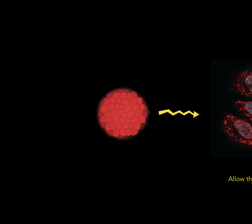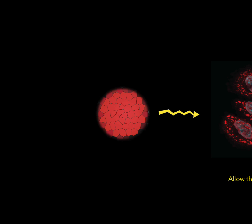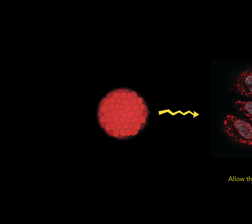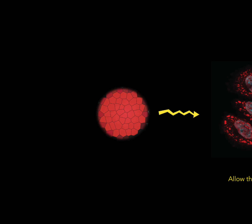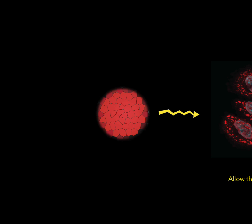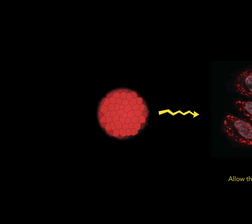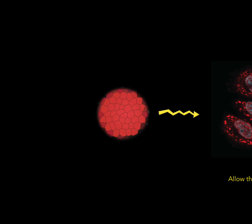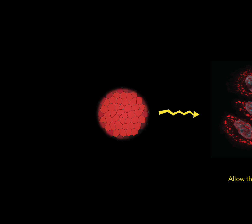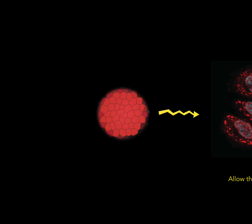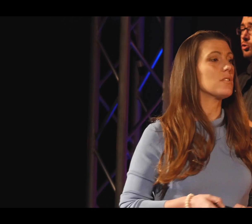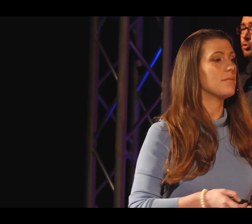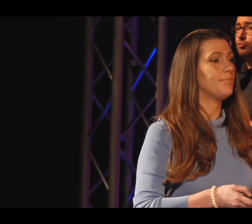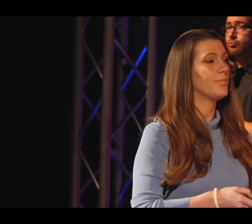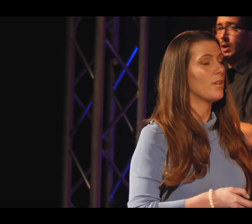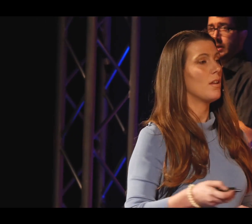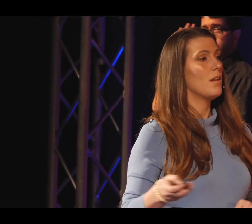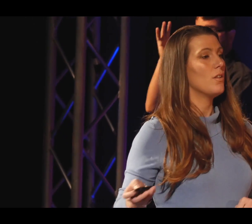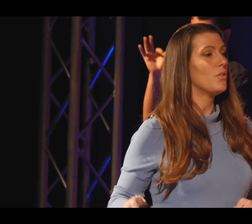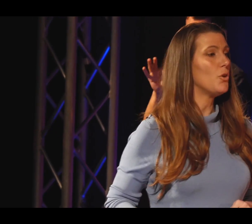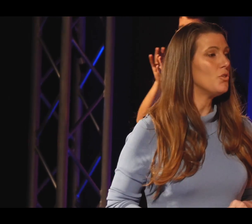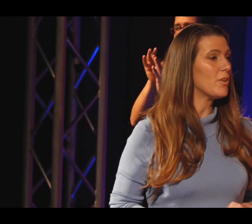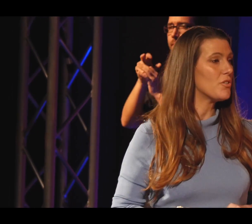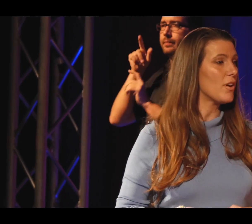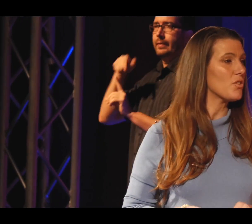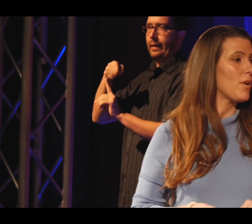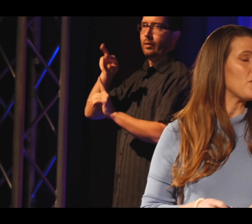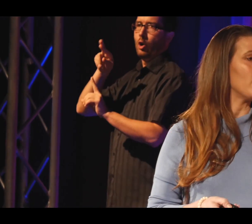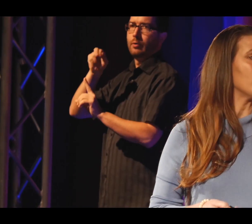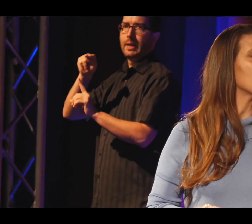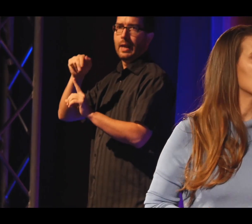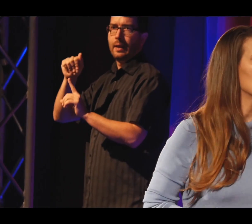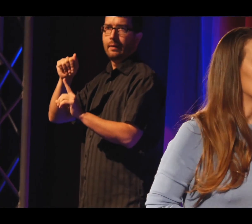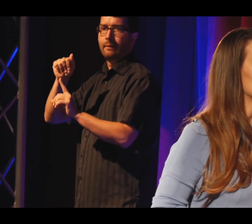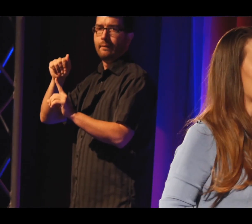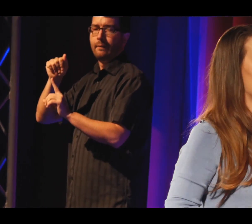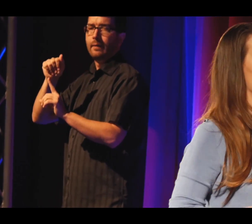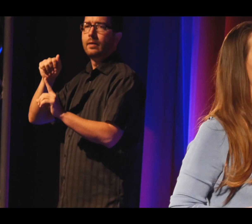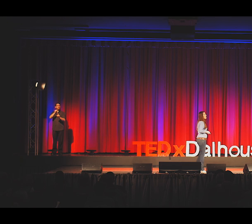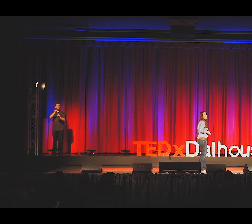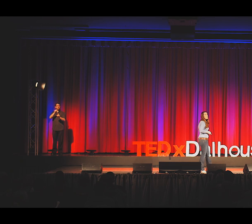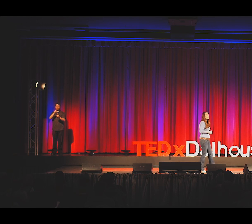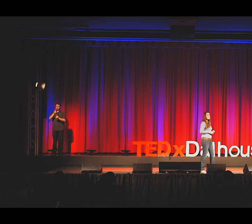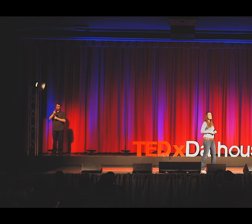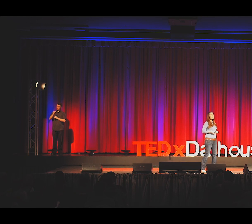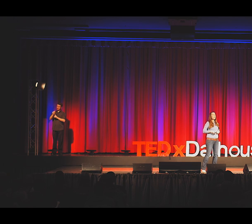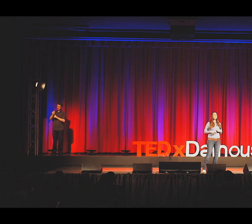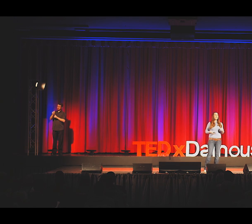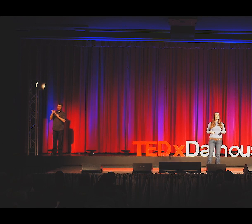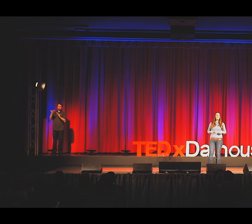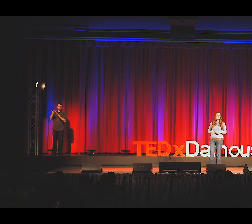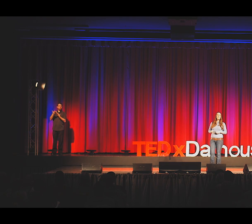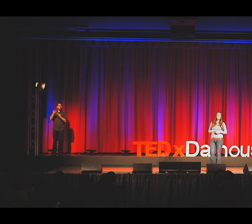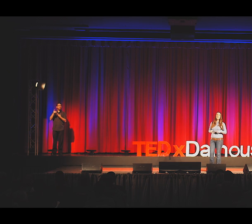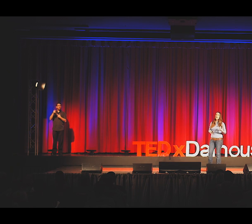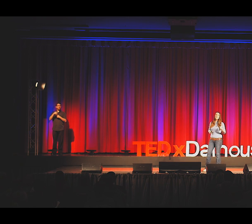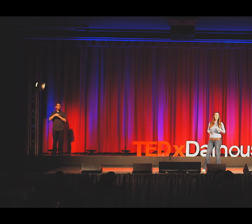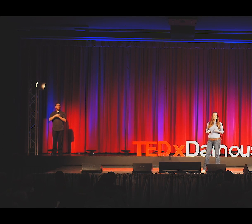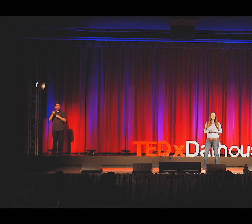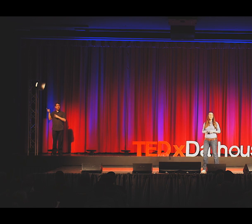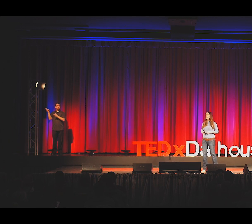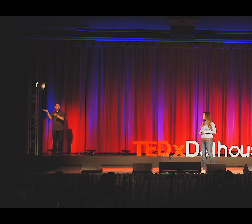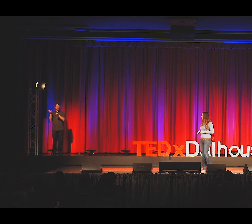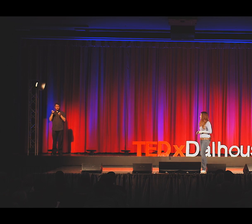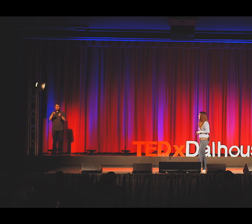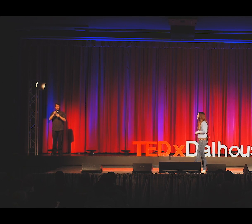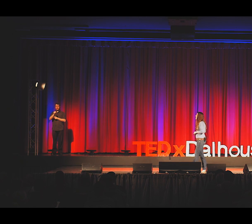dots, those are the RNA stress granules. So I've told you what a stress granule is, but what's RNA? And this is a metaphor I've taken from Steve Jobs.